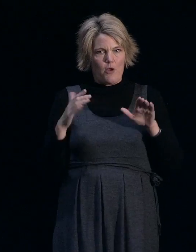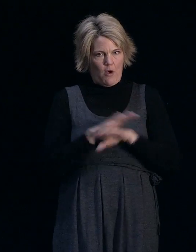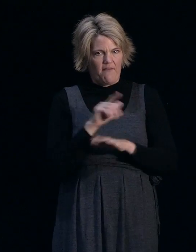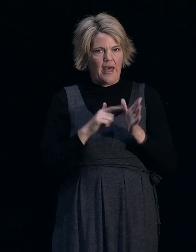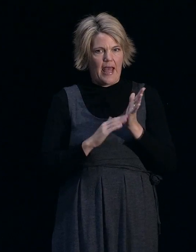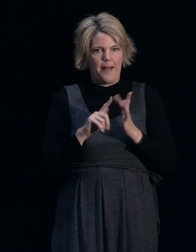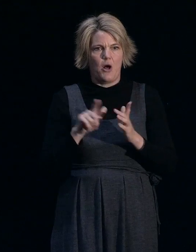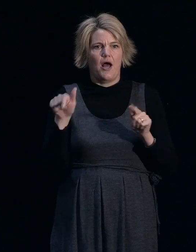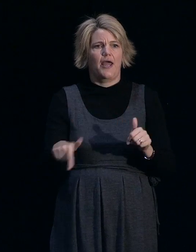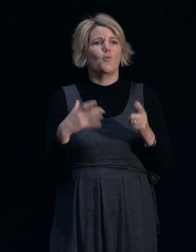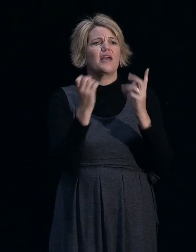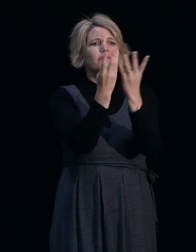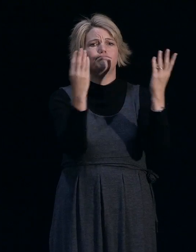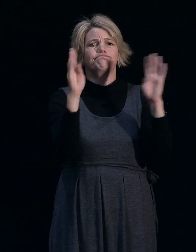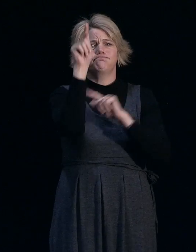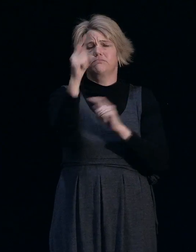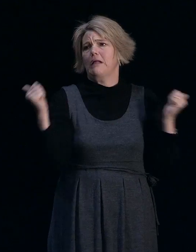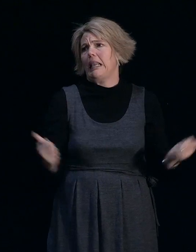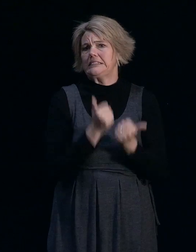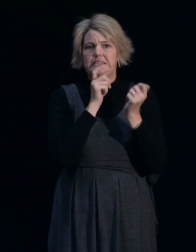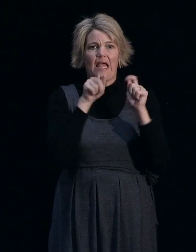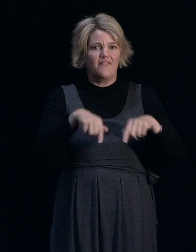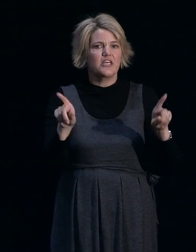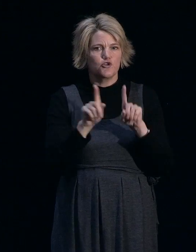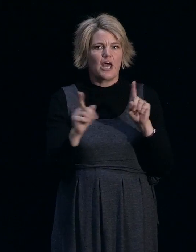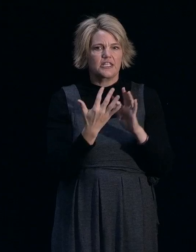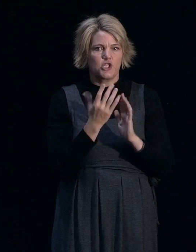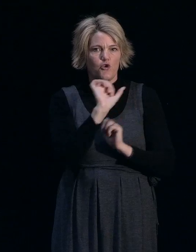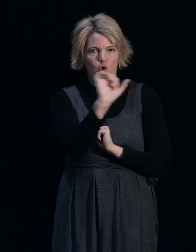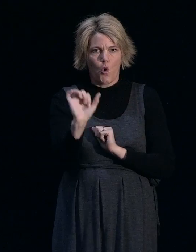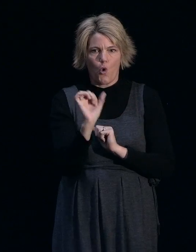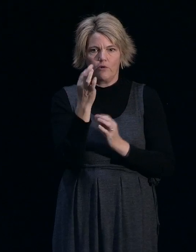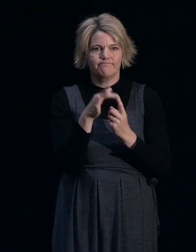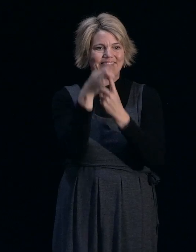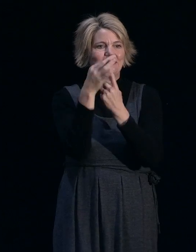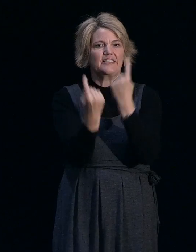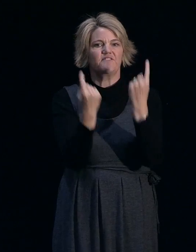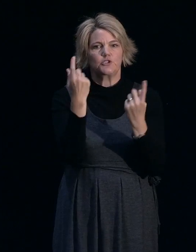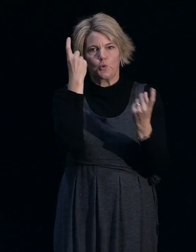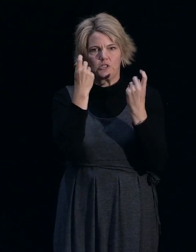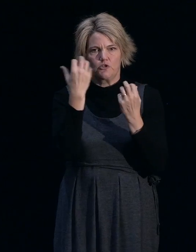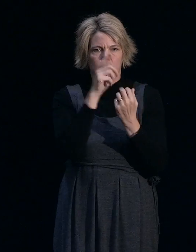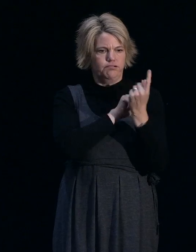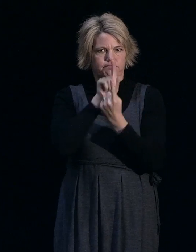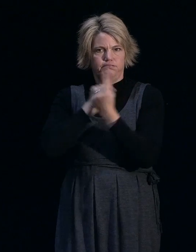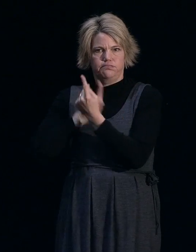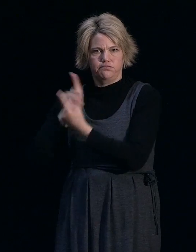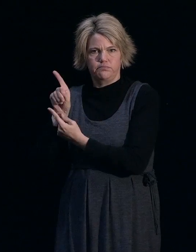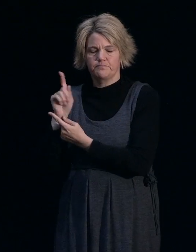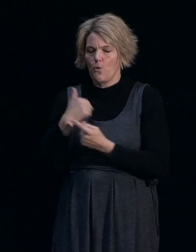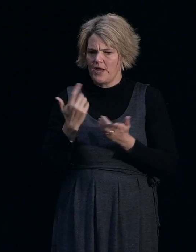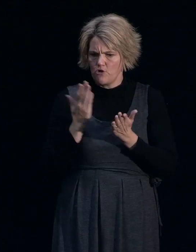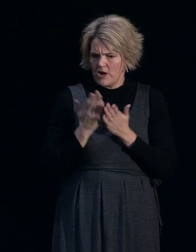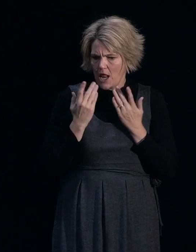plenty of staff that can talk to you about your individual concerns, but we're really focused on helping people move forward to the next